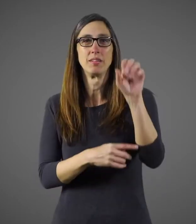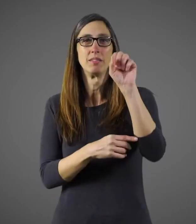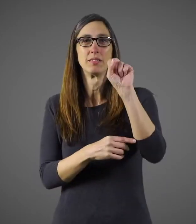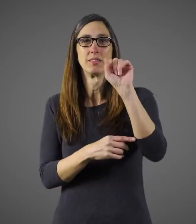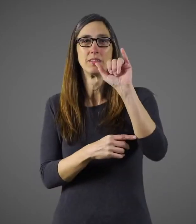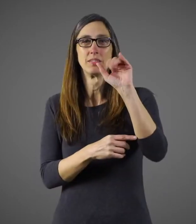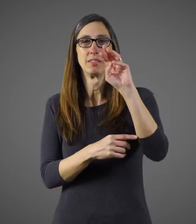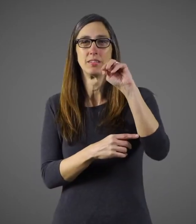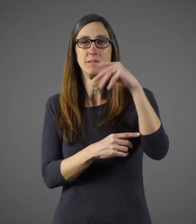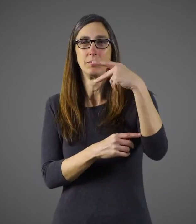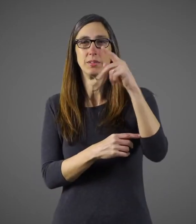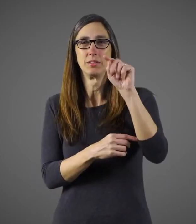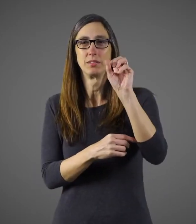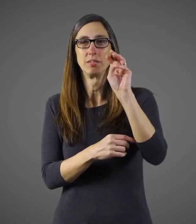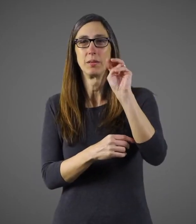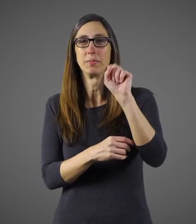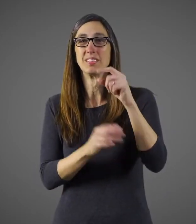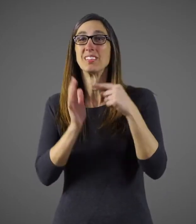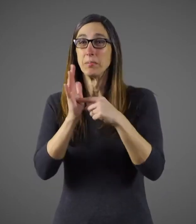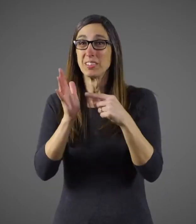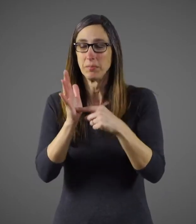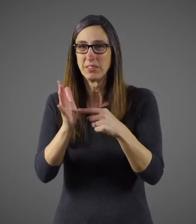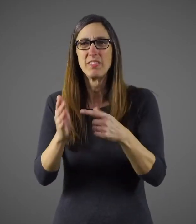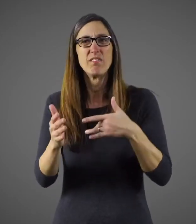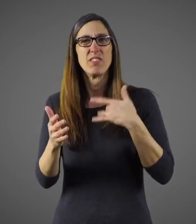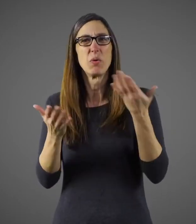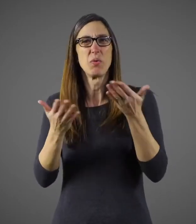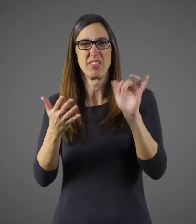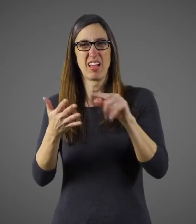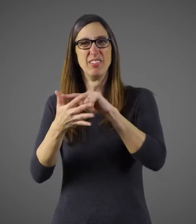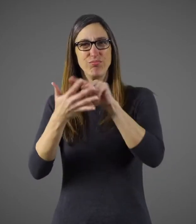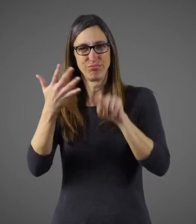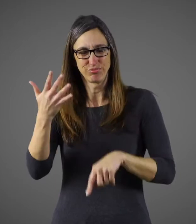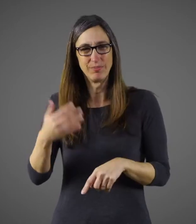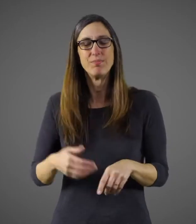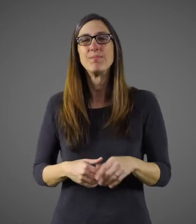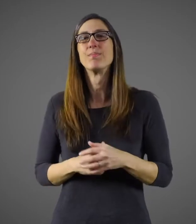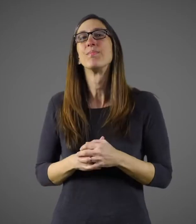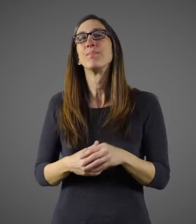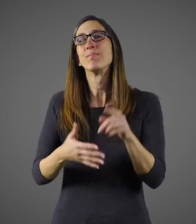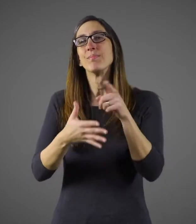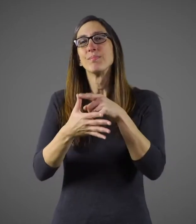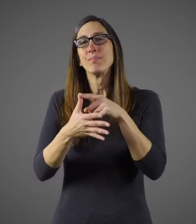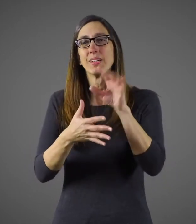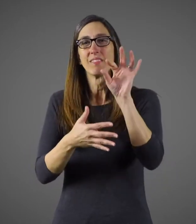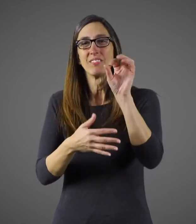There are several symptoms that you may have with the flu. You may have a high fever,